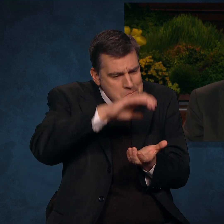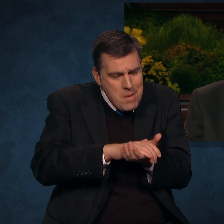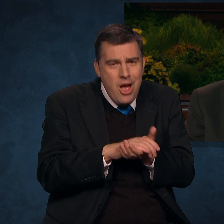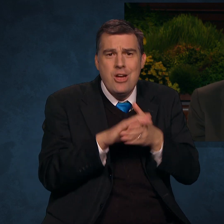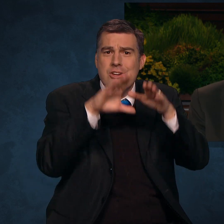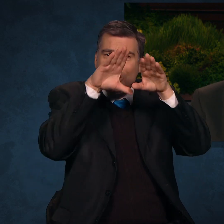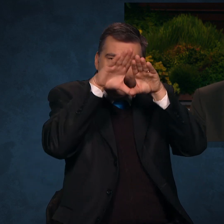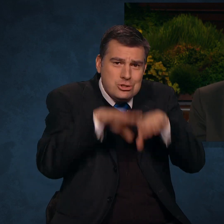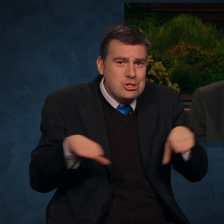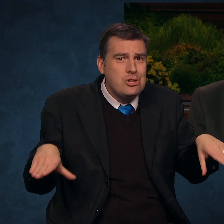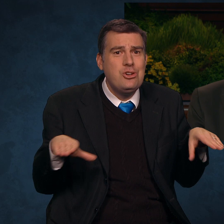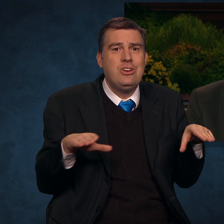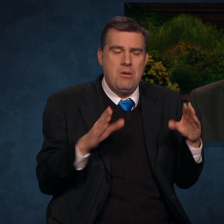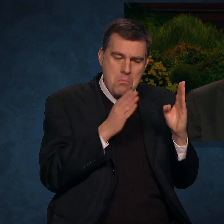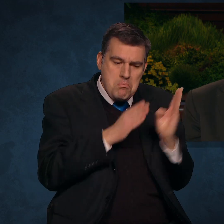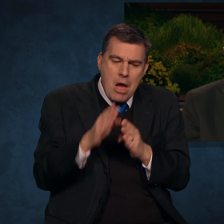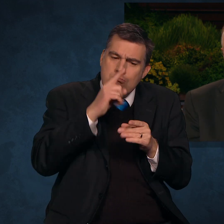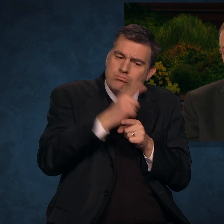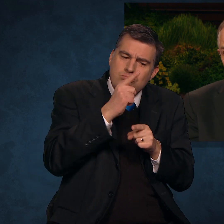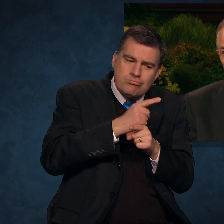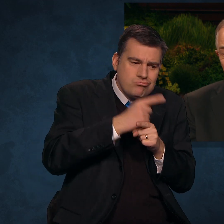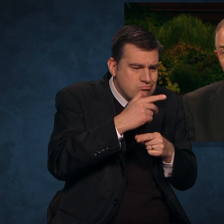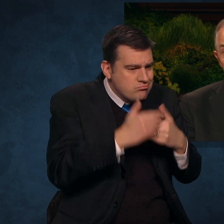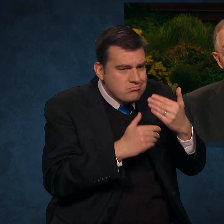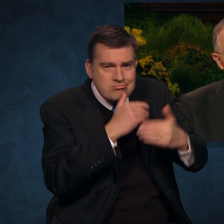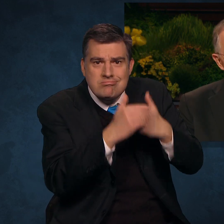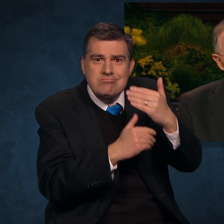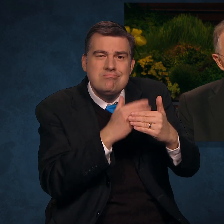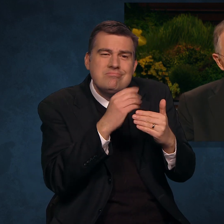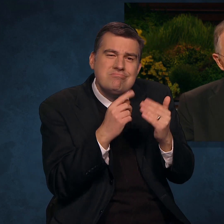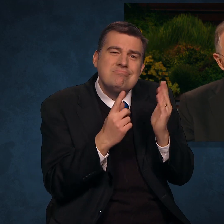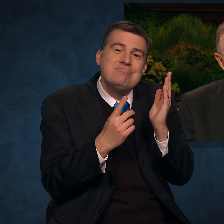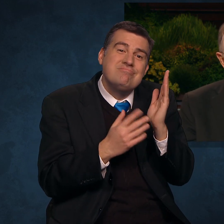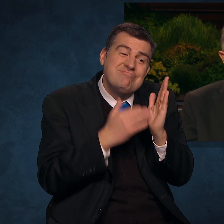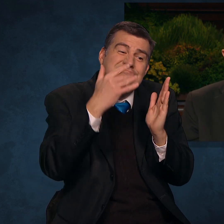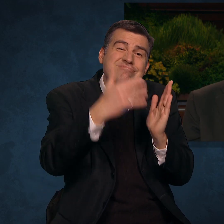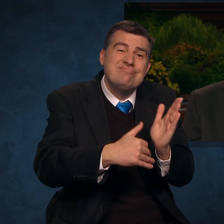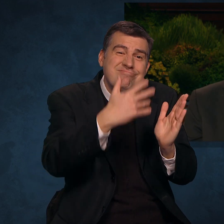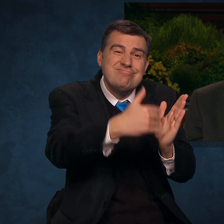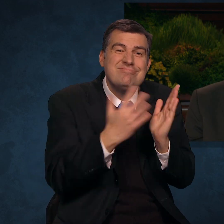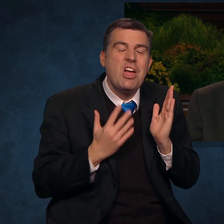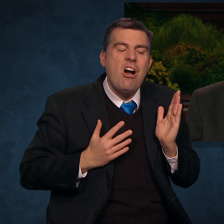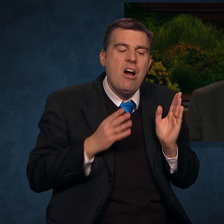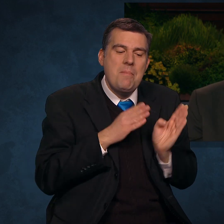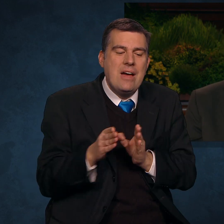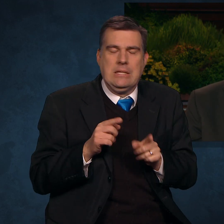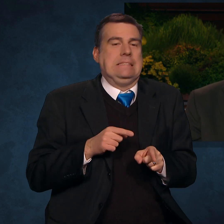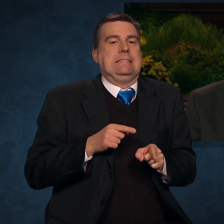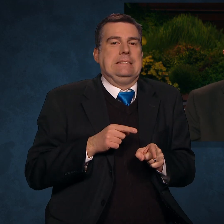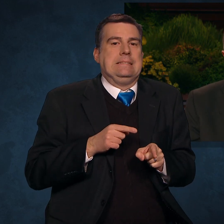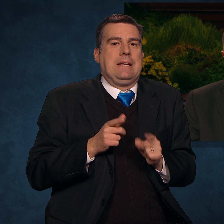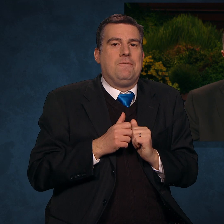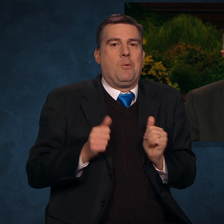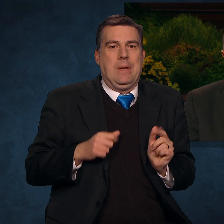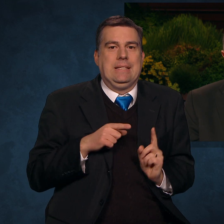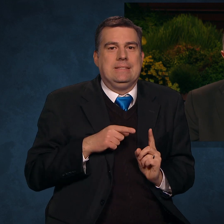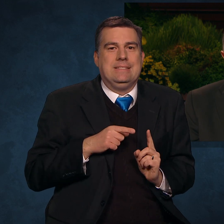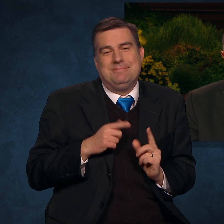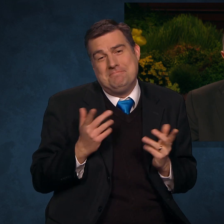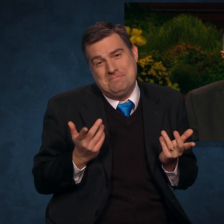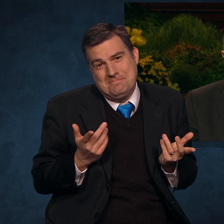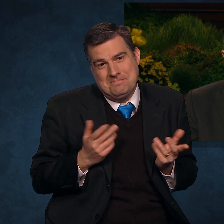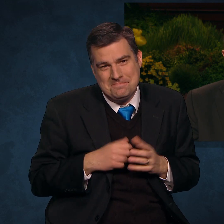of children, patterns of righteousness, and occasionally patterns that you will want to avoid.